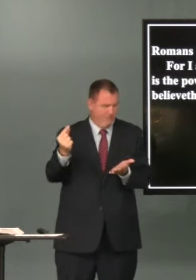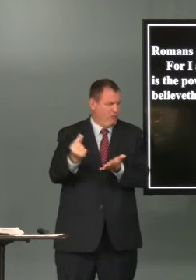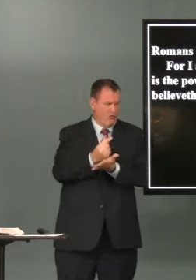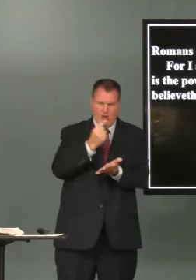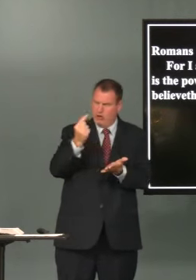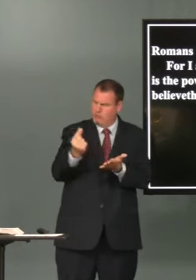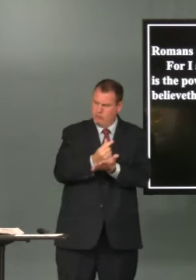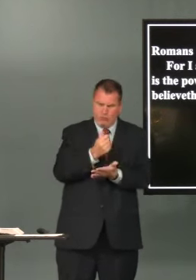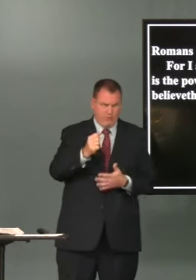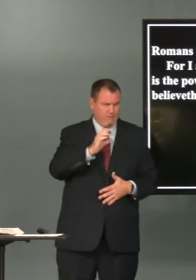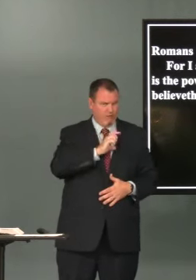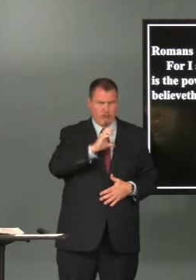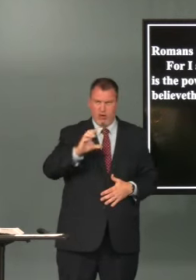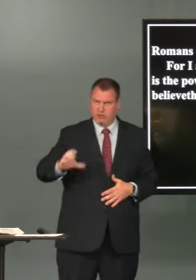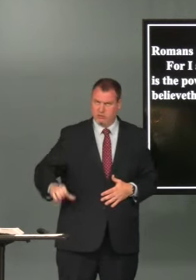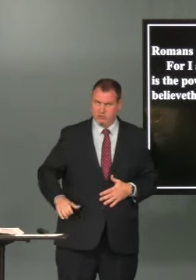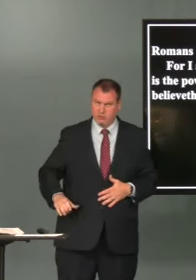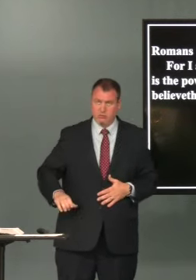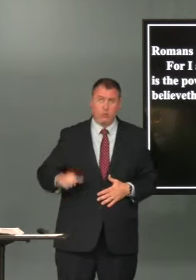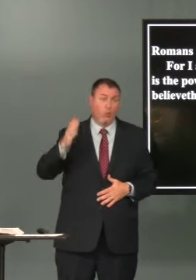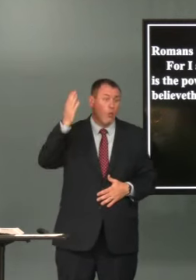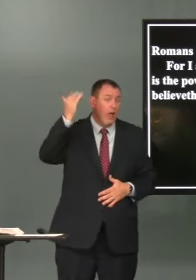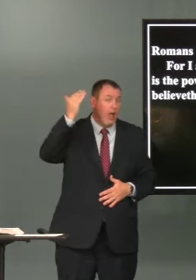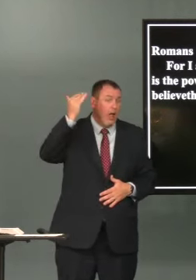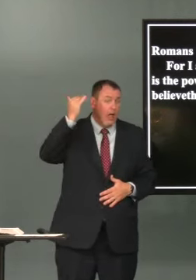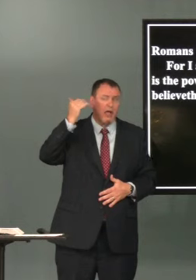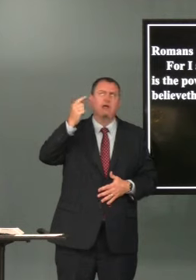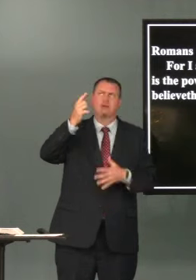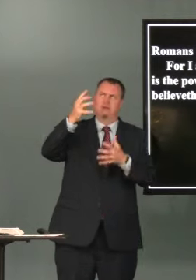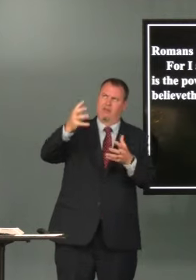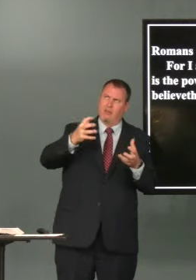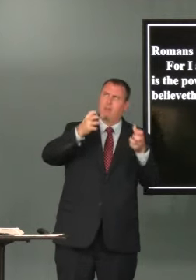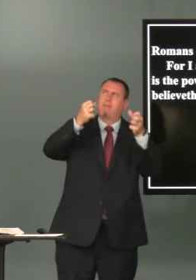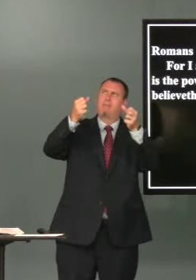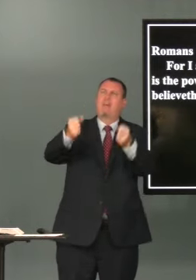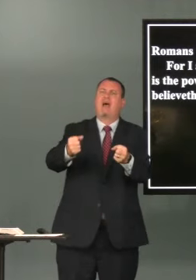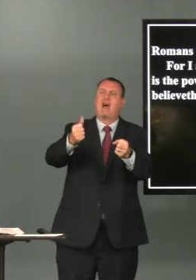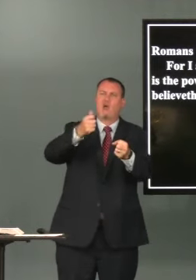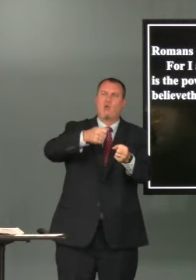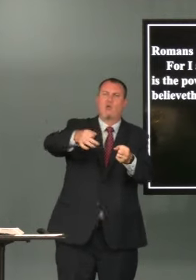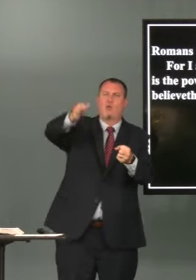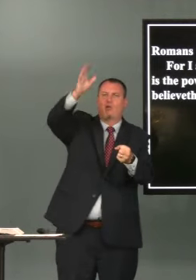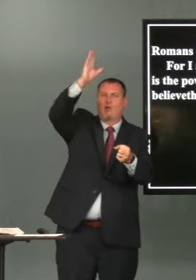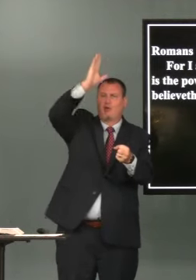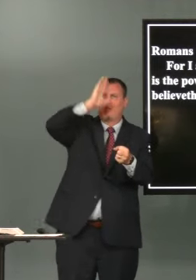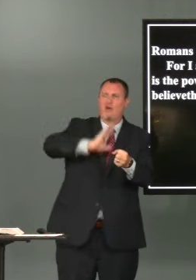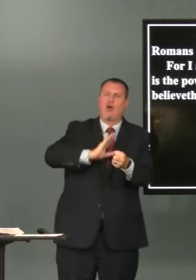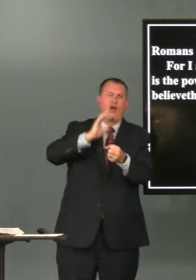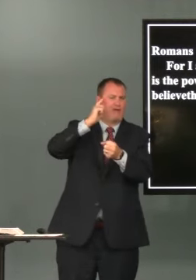ashamed of the gospel of christ for it is the power of god